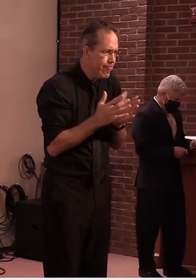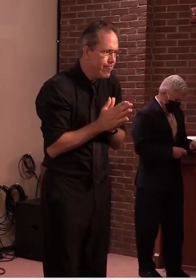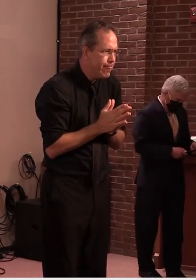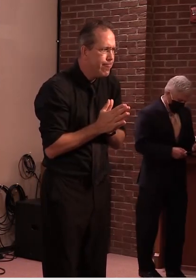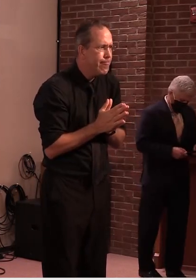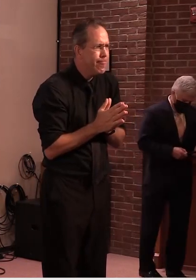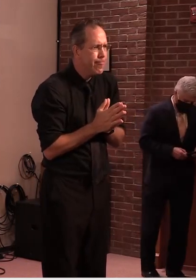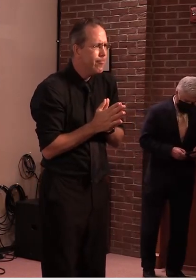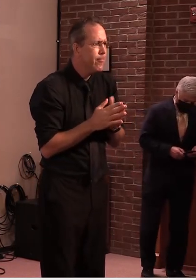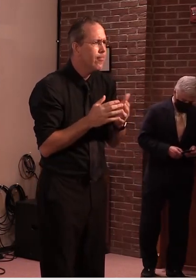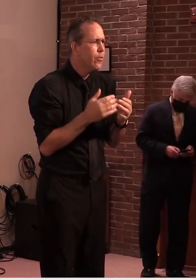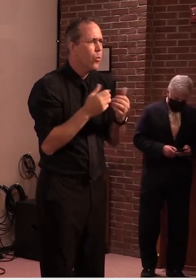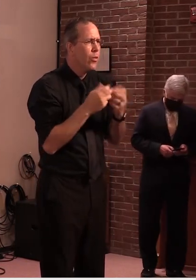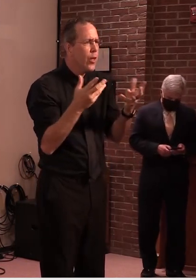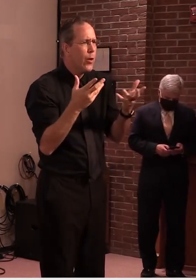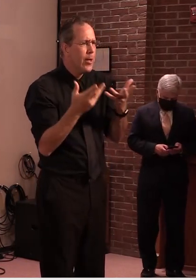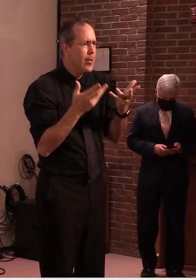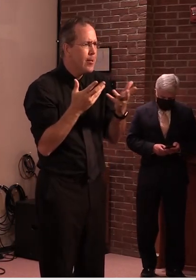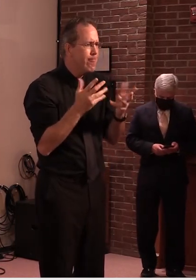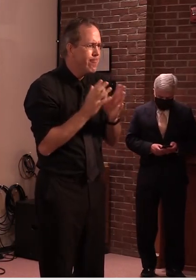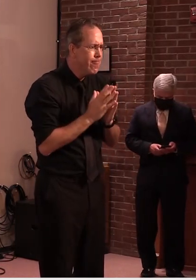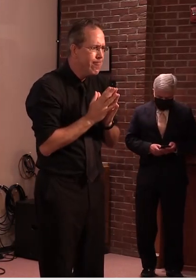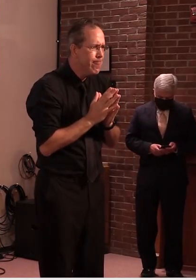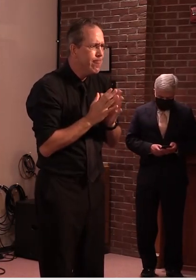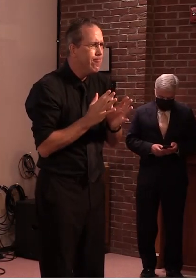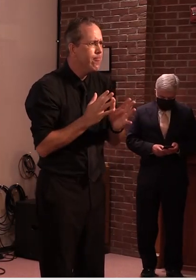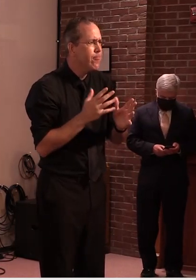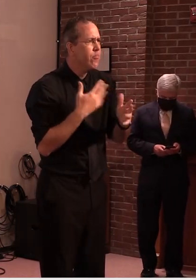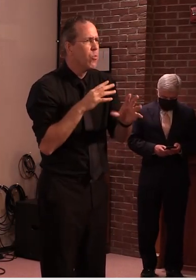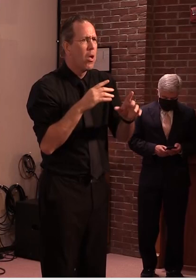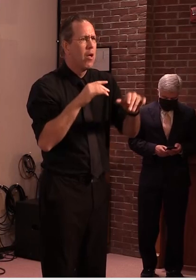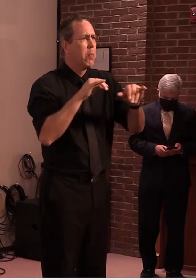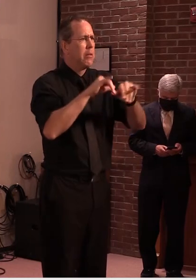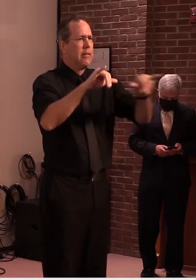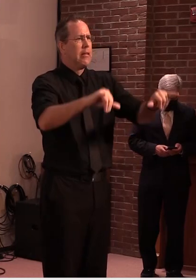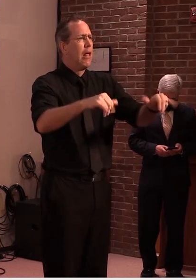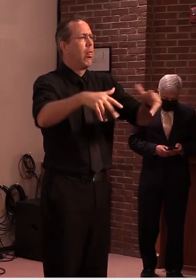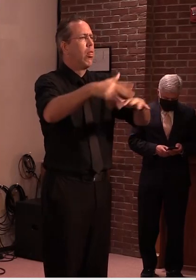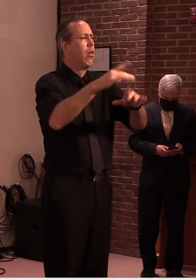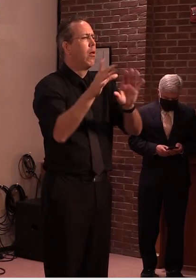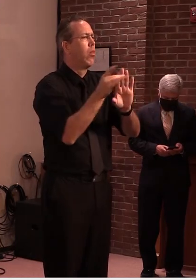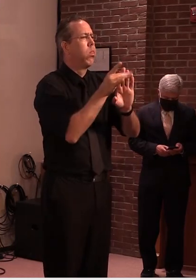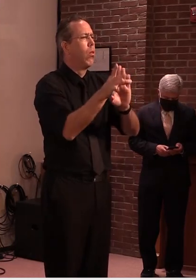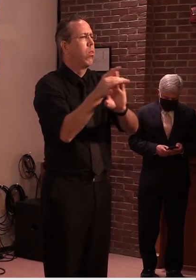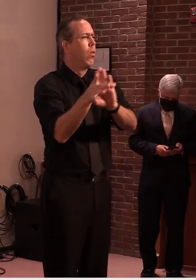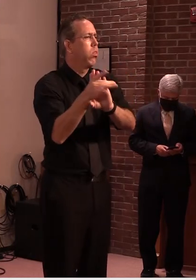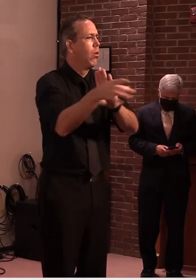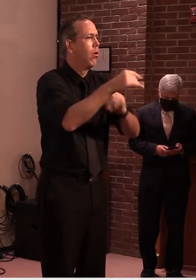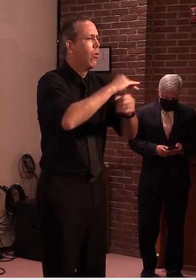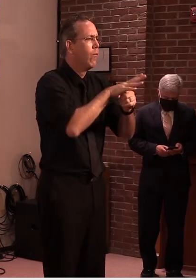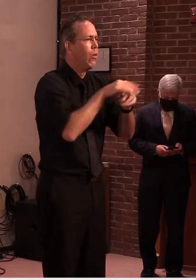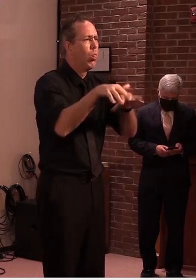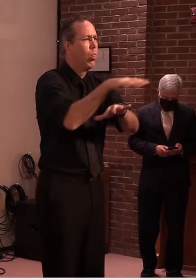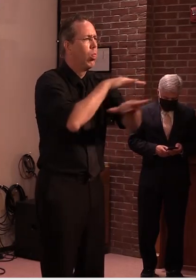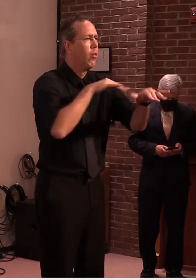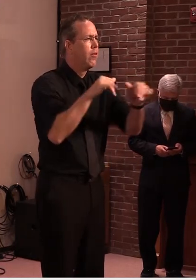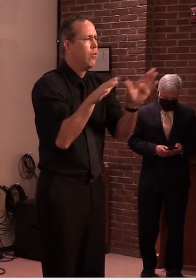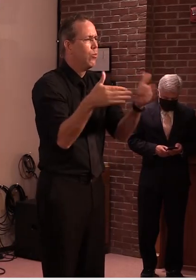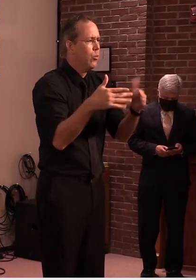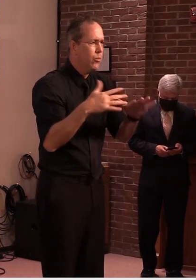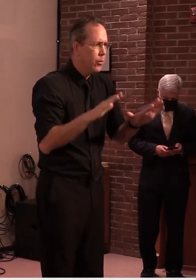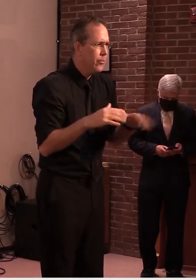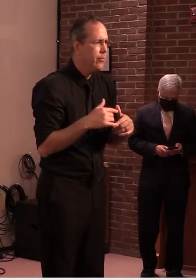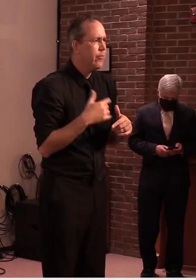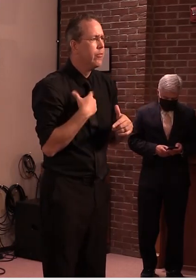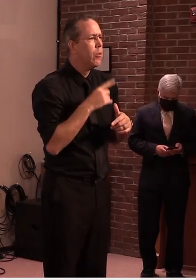unnecessarily put people at uh in in the way of harm uh as well as our employees we're just trying to get that